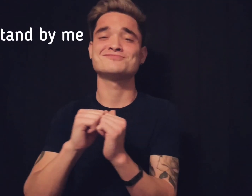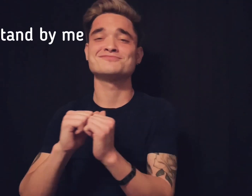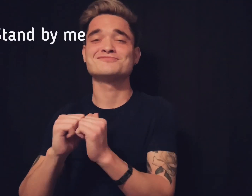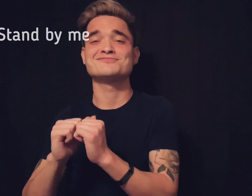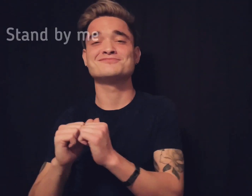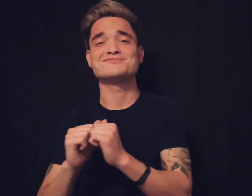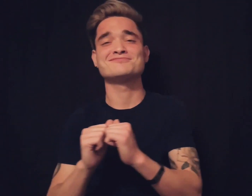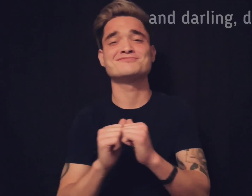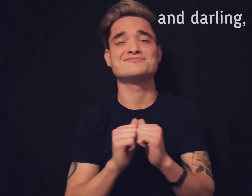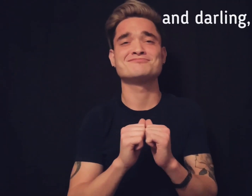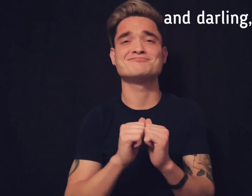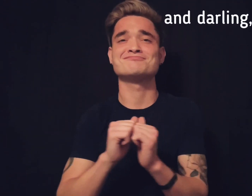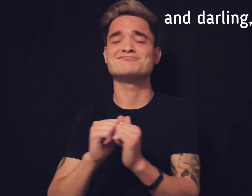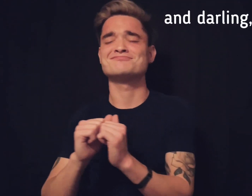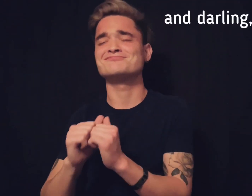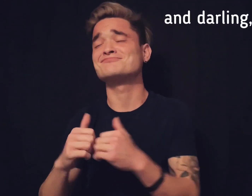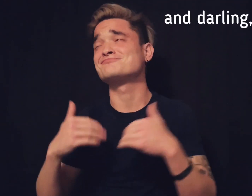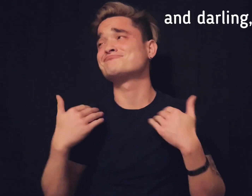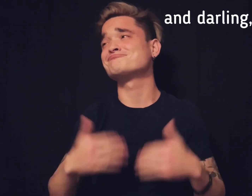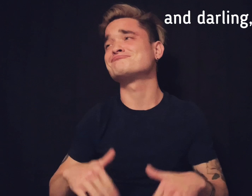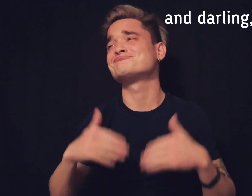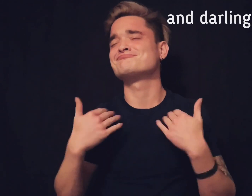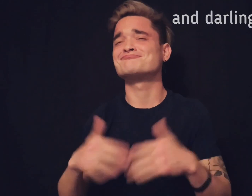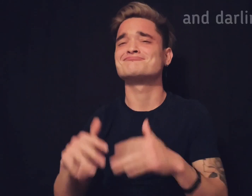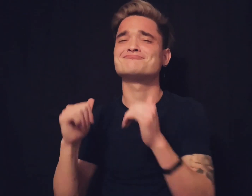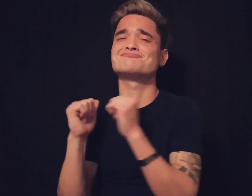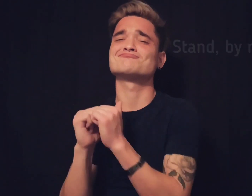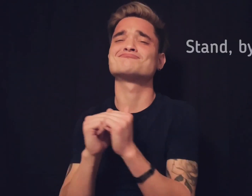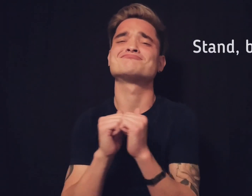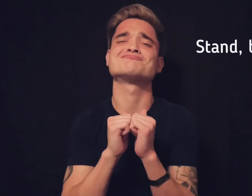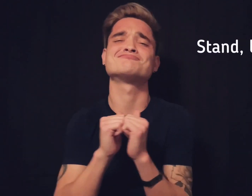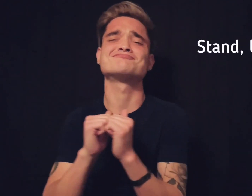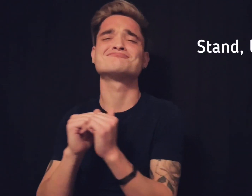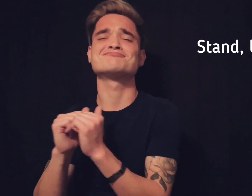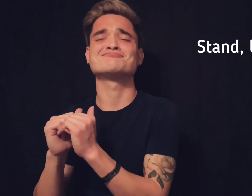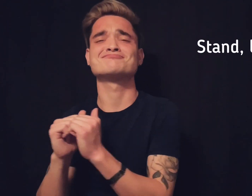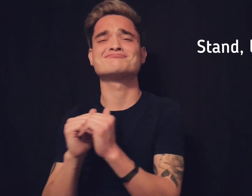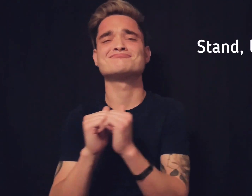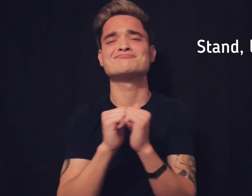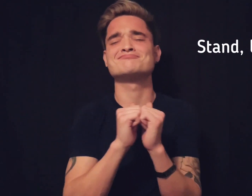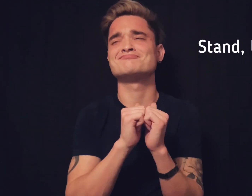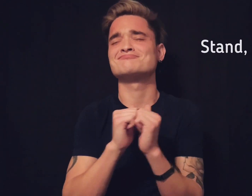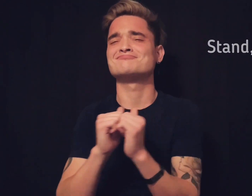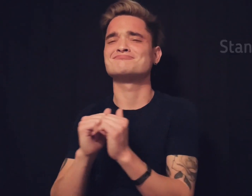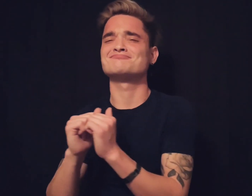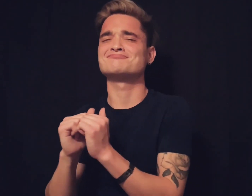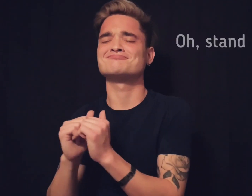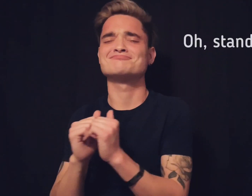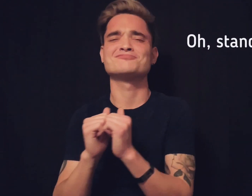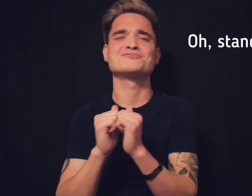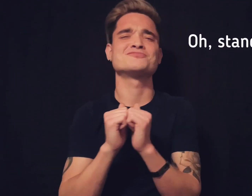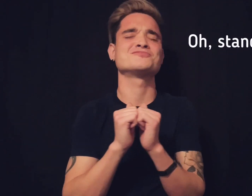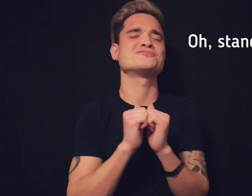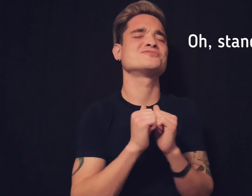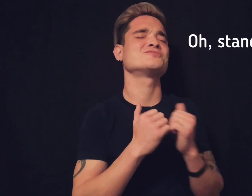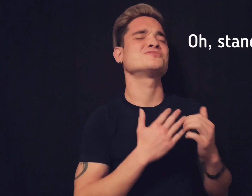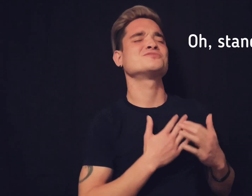And darling, darling, stand by me Oh, stand